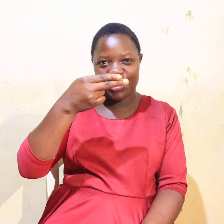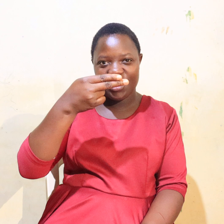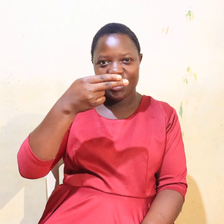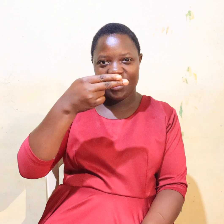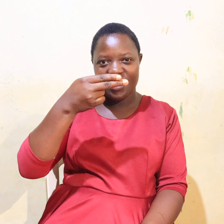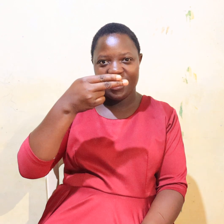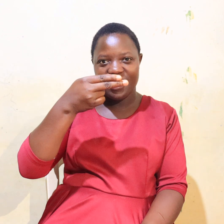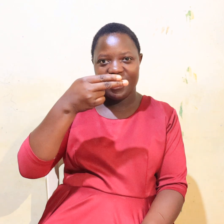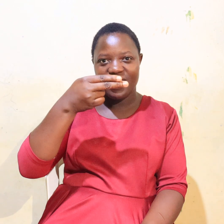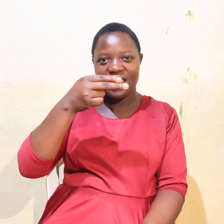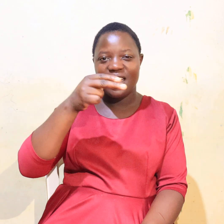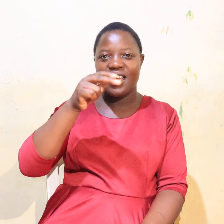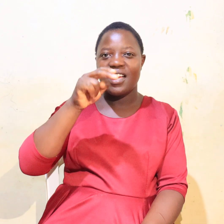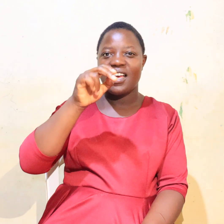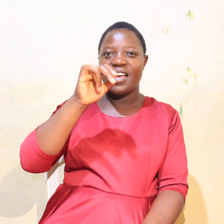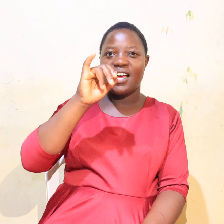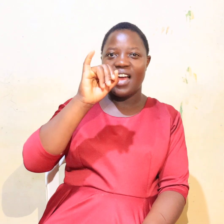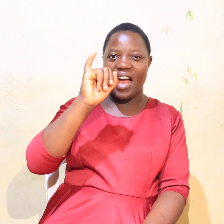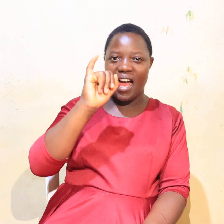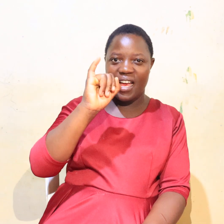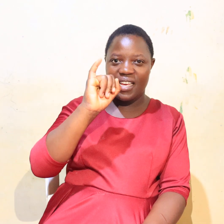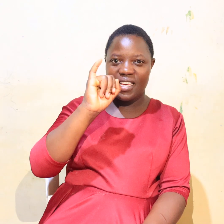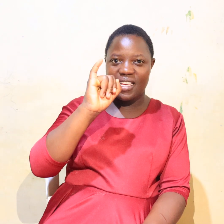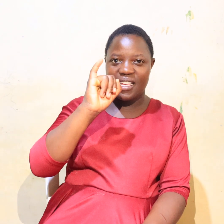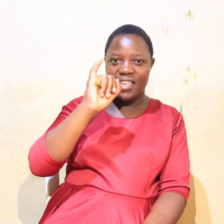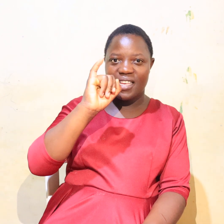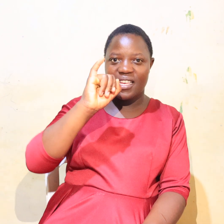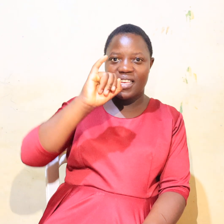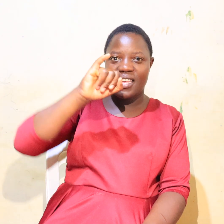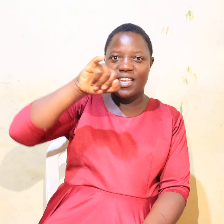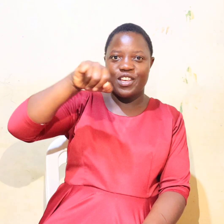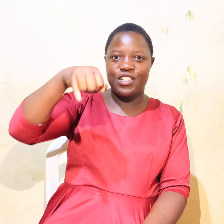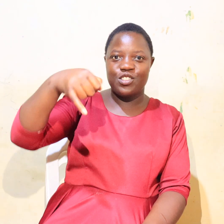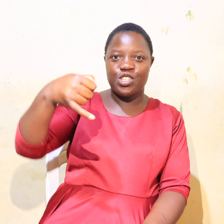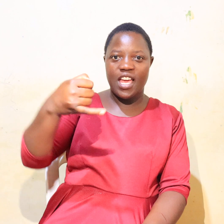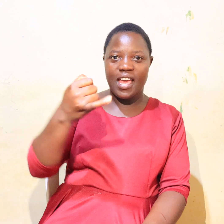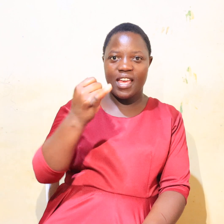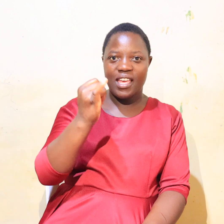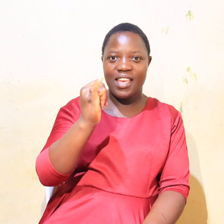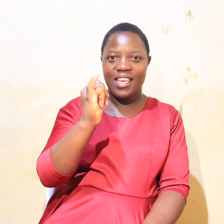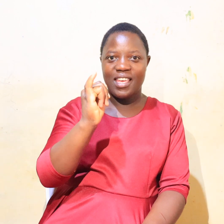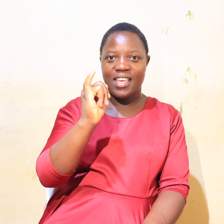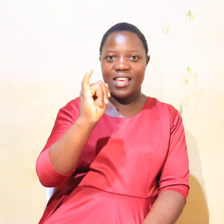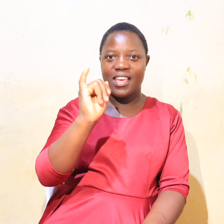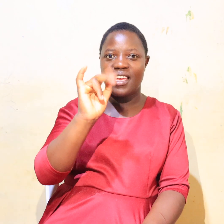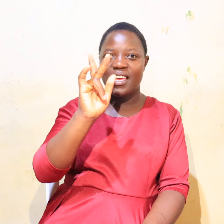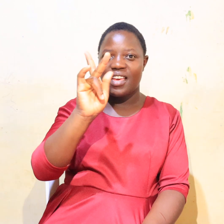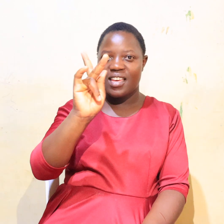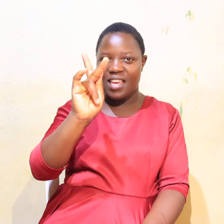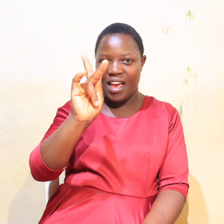I, J, K,